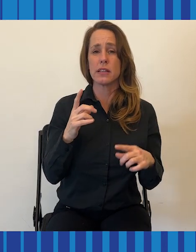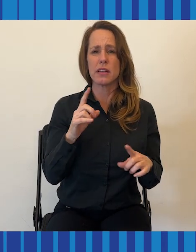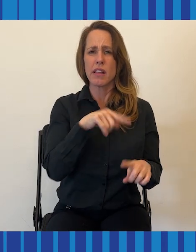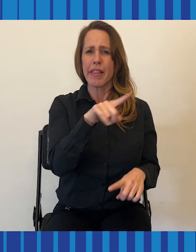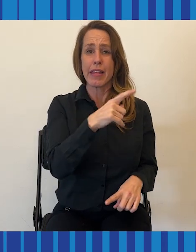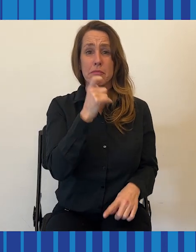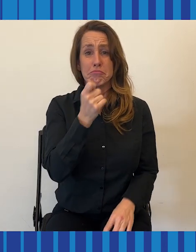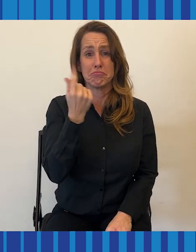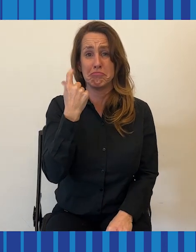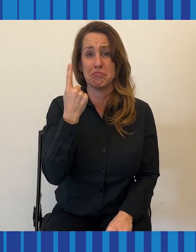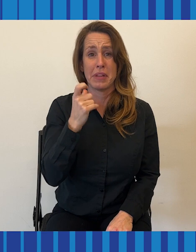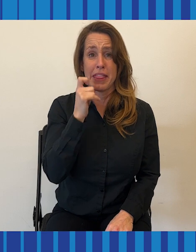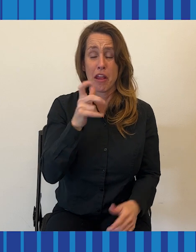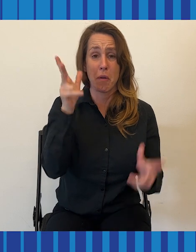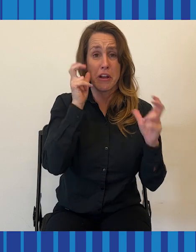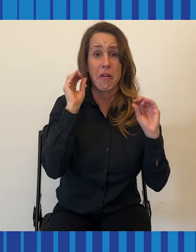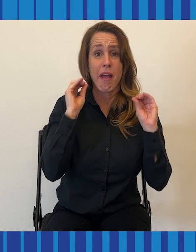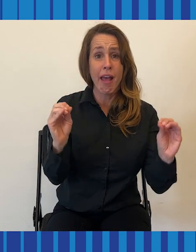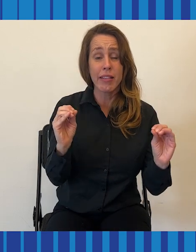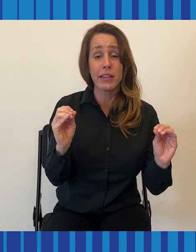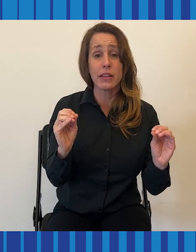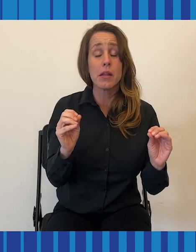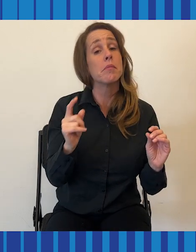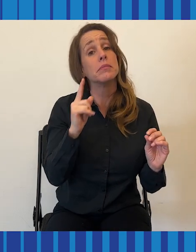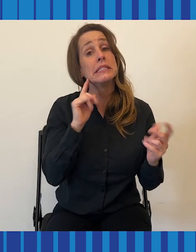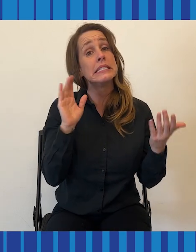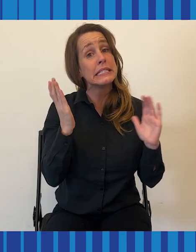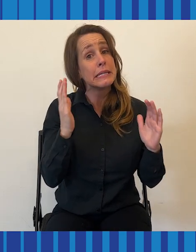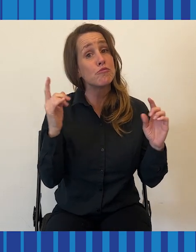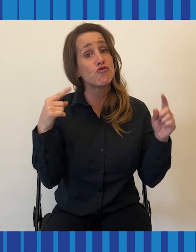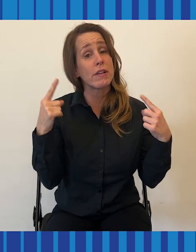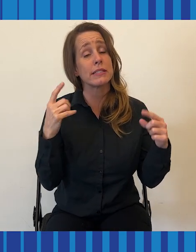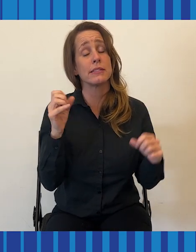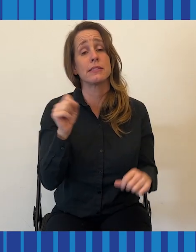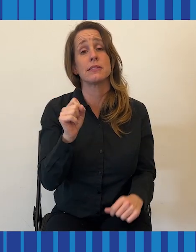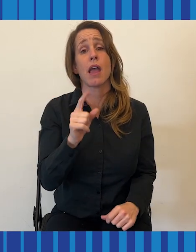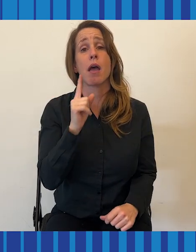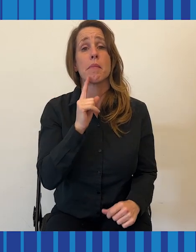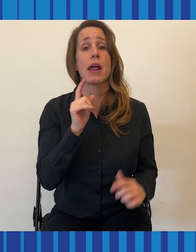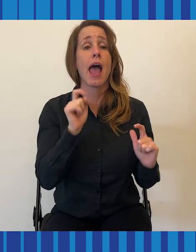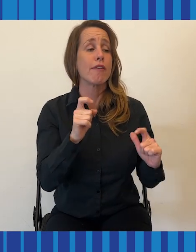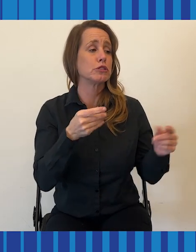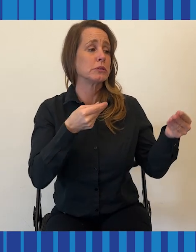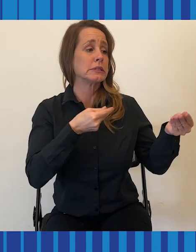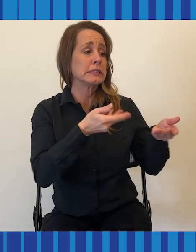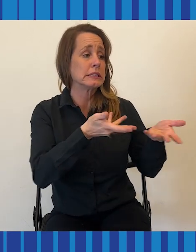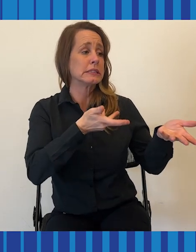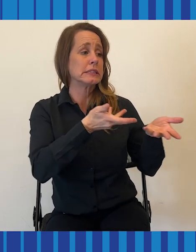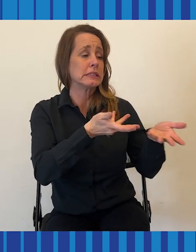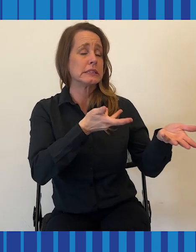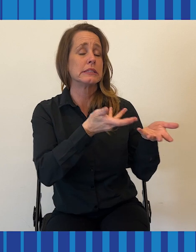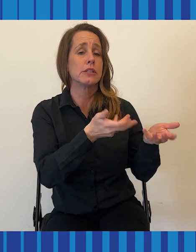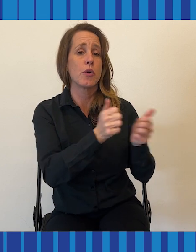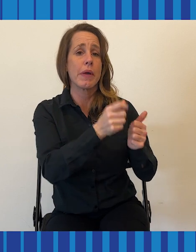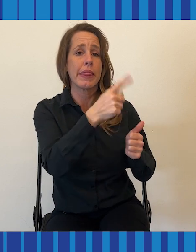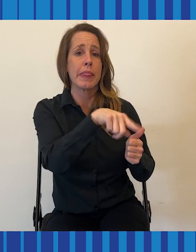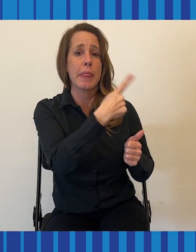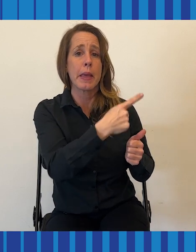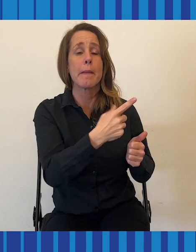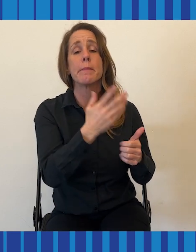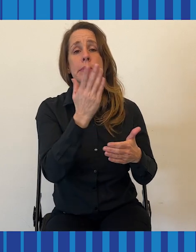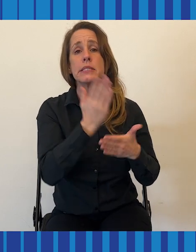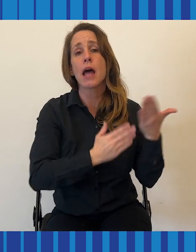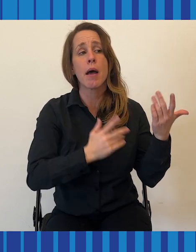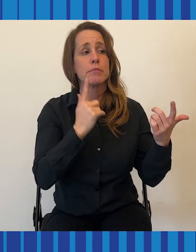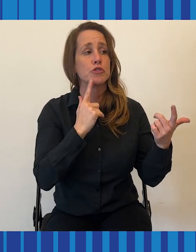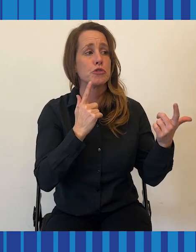everybody else is like, what? I don't even hear it. You know, it sounds crazy. But I think there's a meeting in the middle. I've had to realize that there's just a lot of things